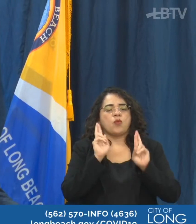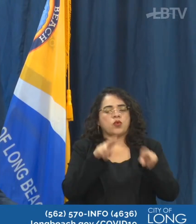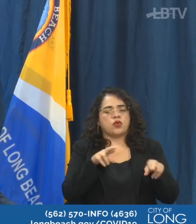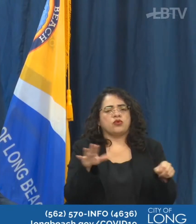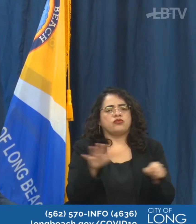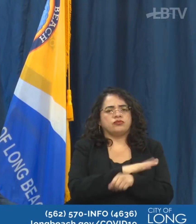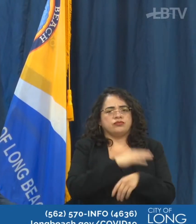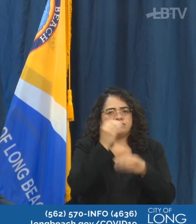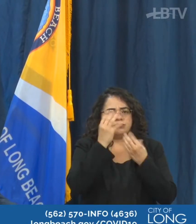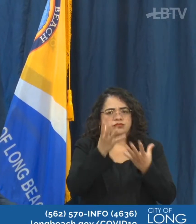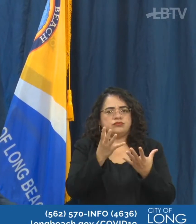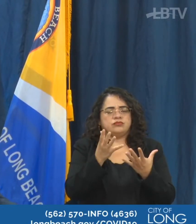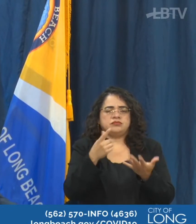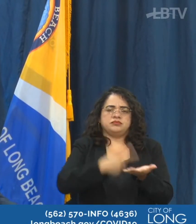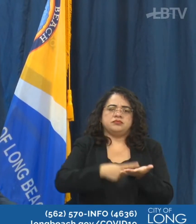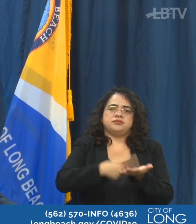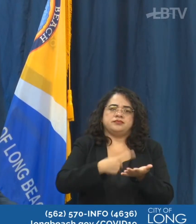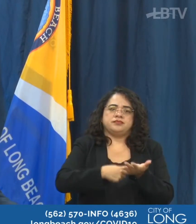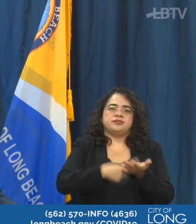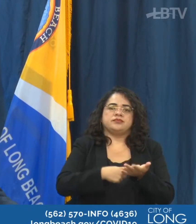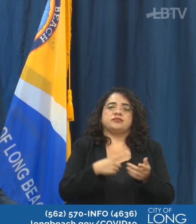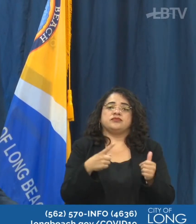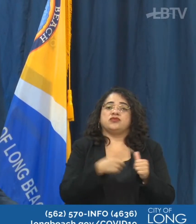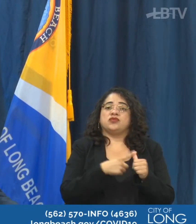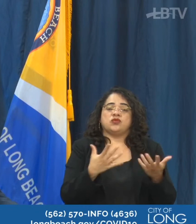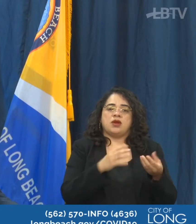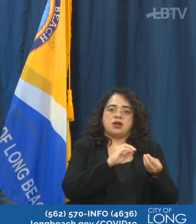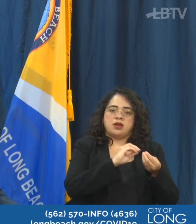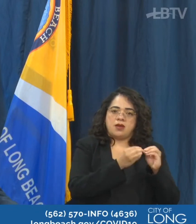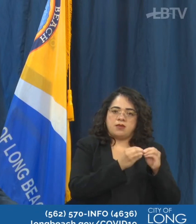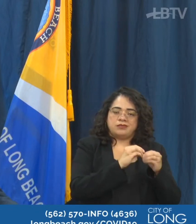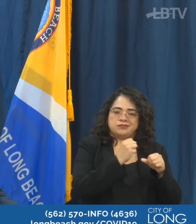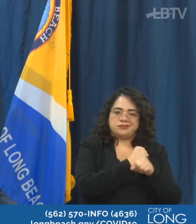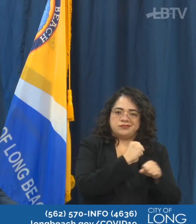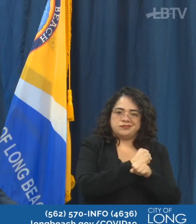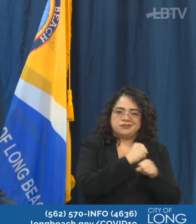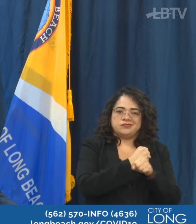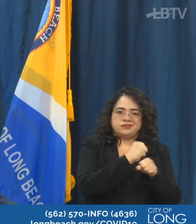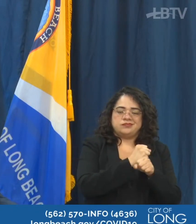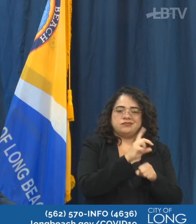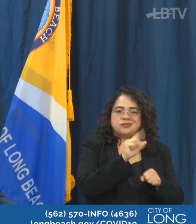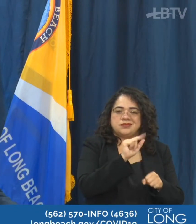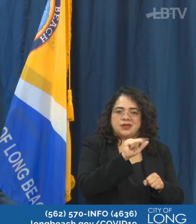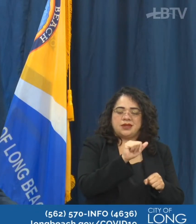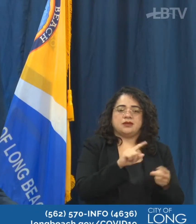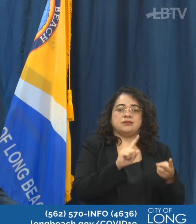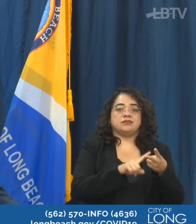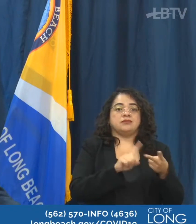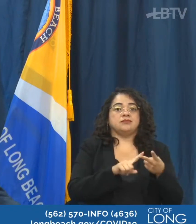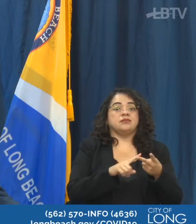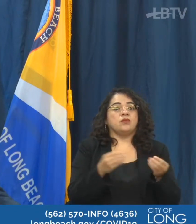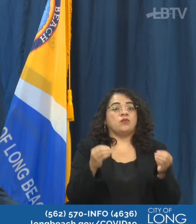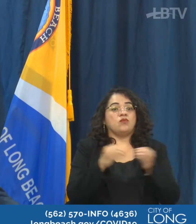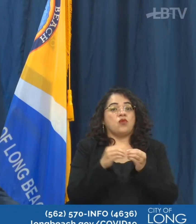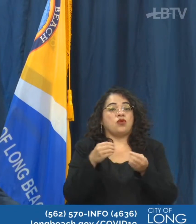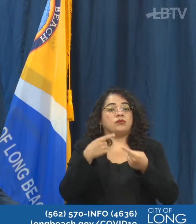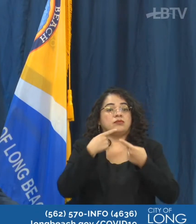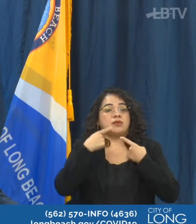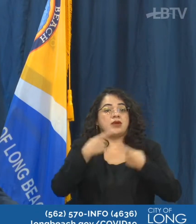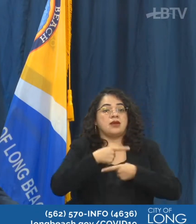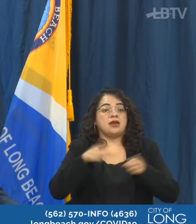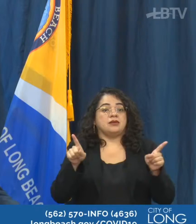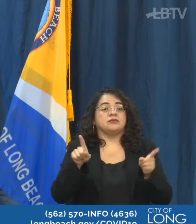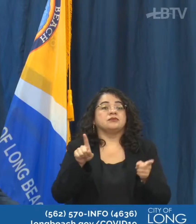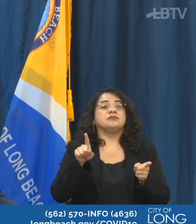on what's next. We're going to go over our numbers, we're going to go over some additional reopening opportunities and then also our